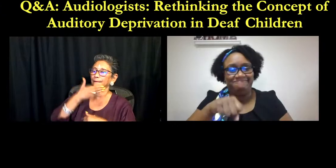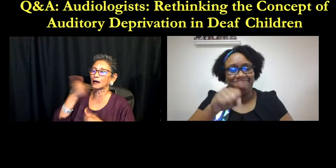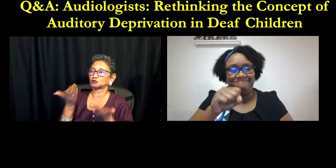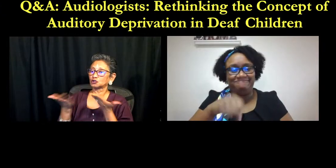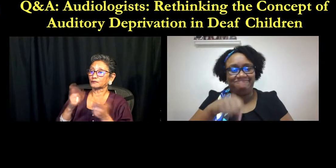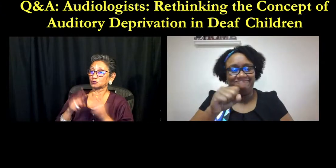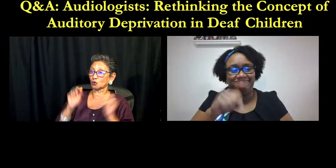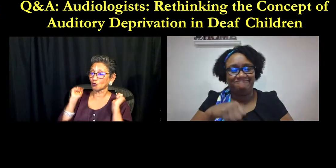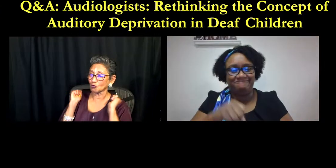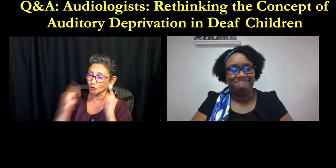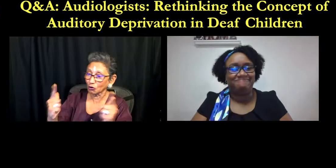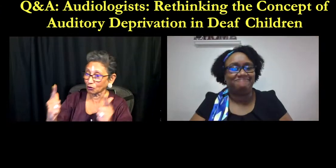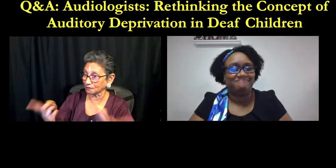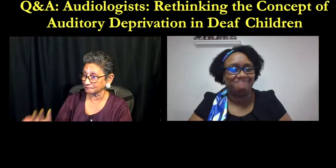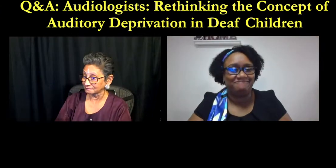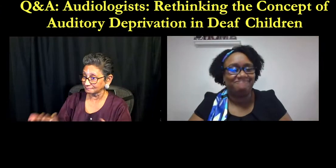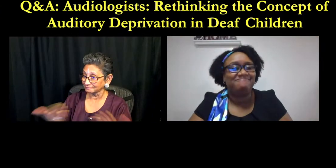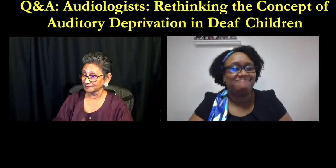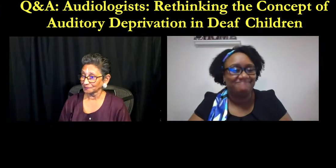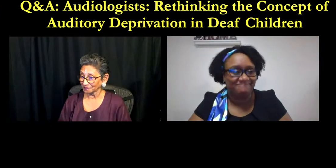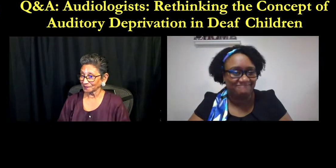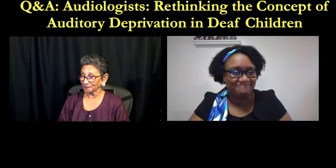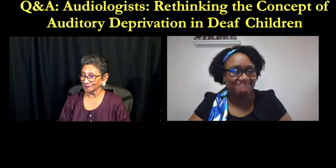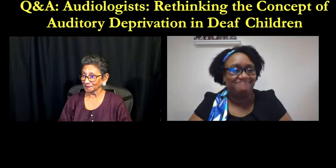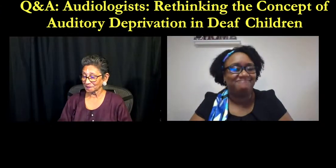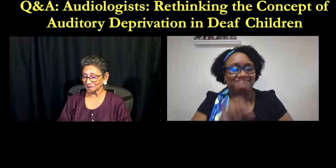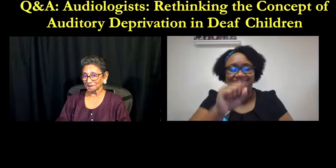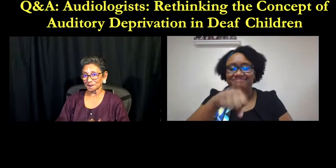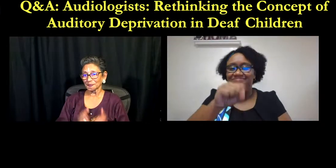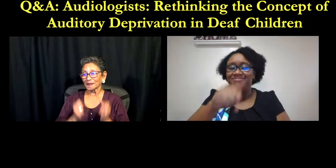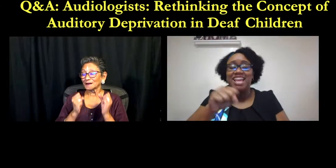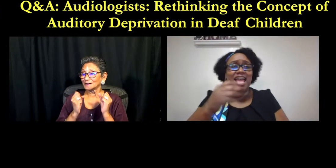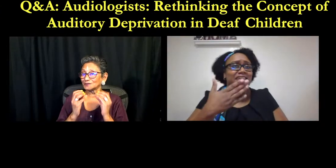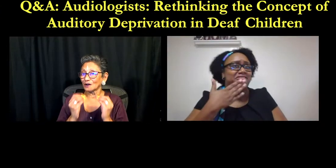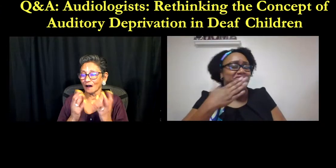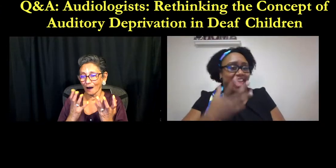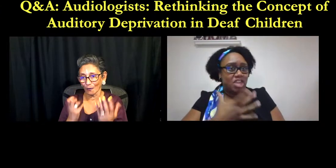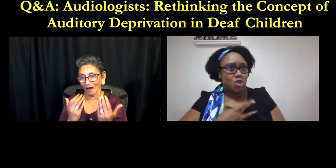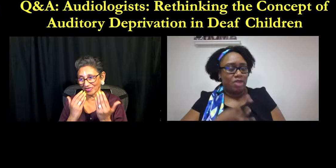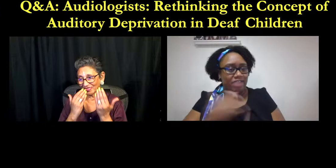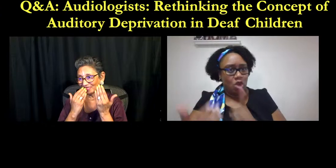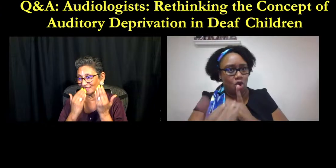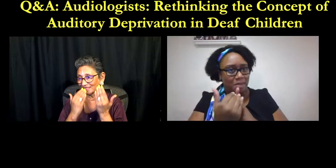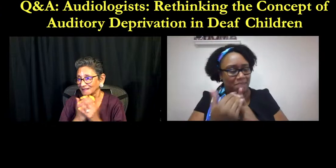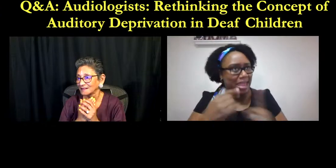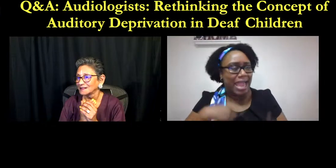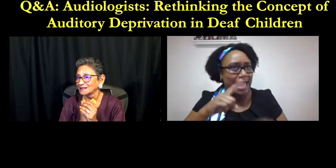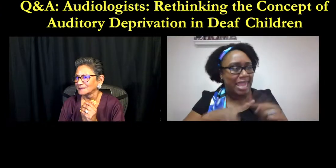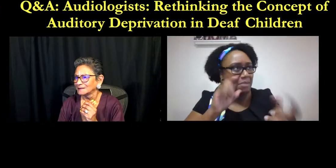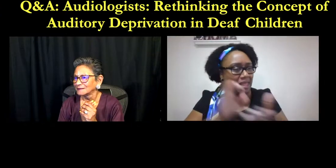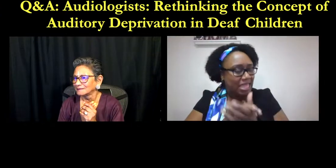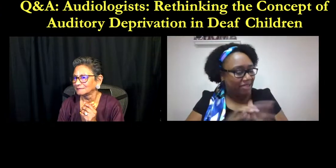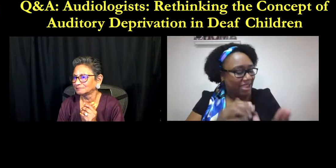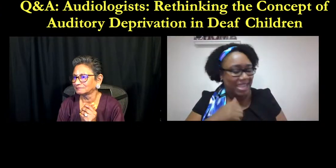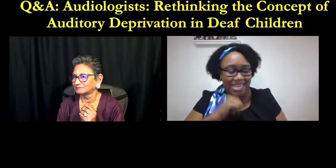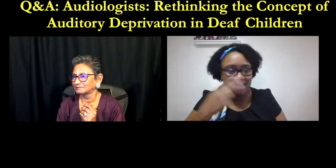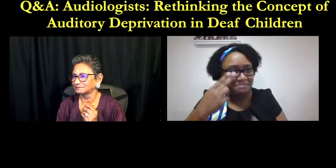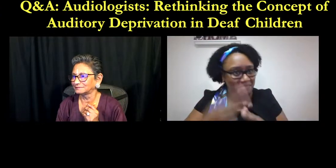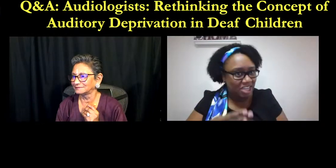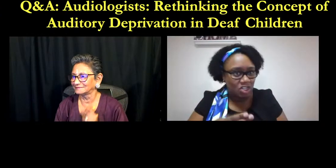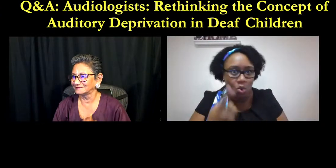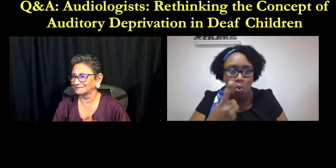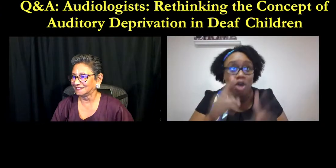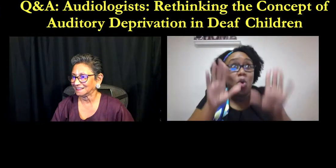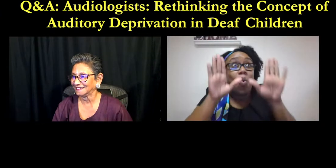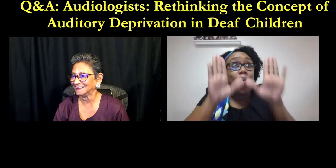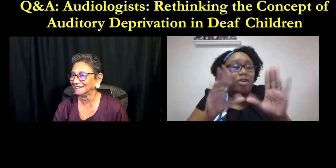audiologists to this specific conversation so that audiologists themselves can improve their services to the